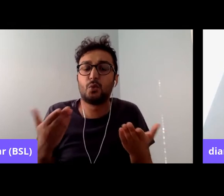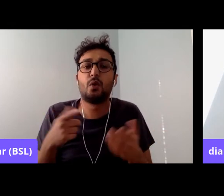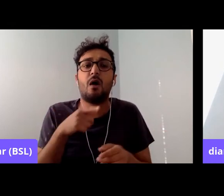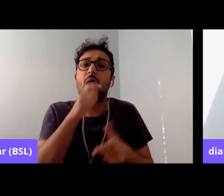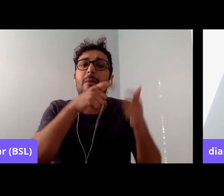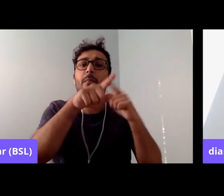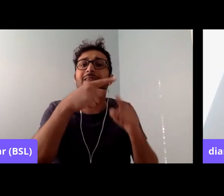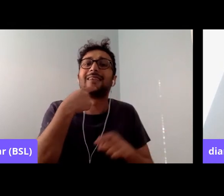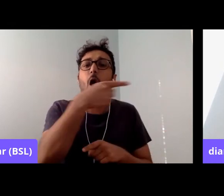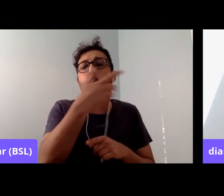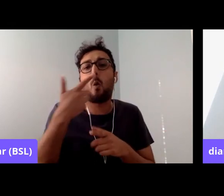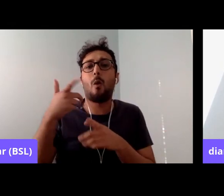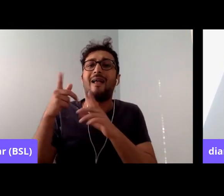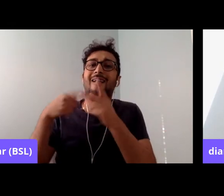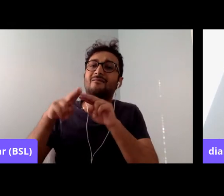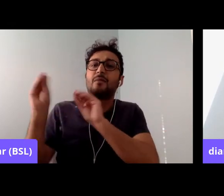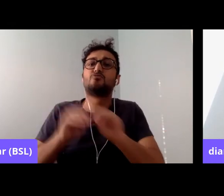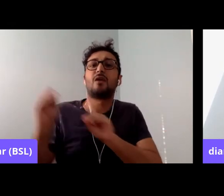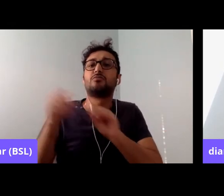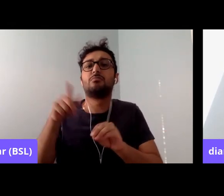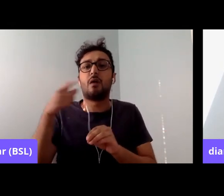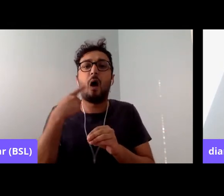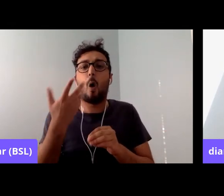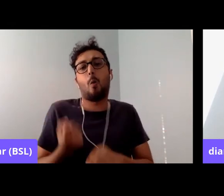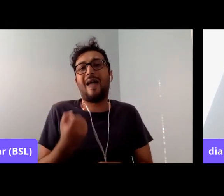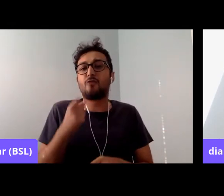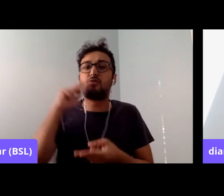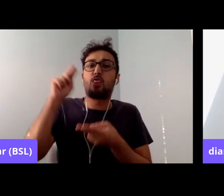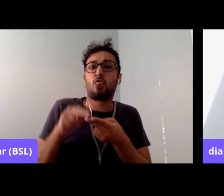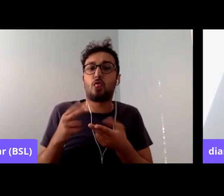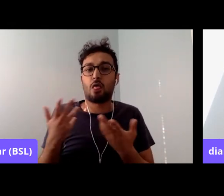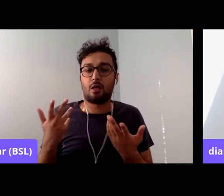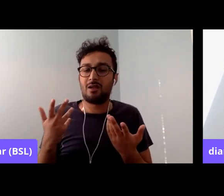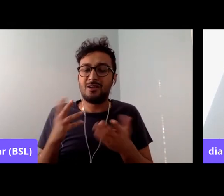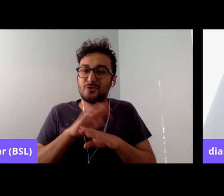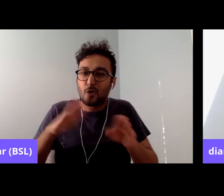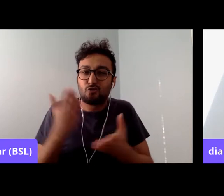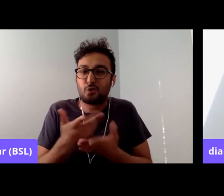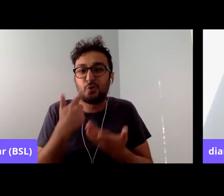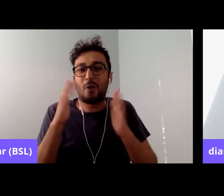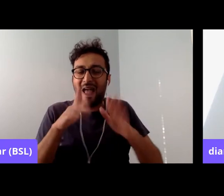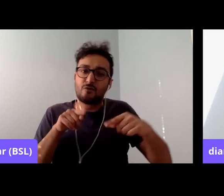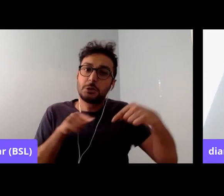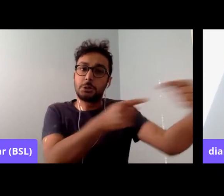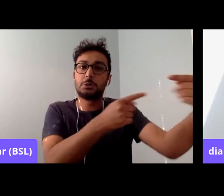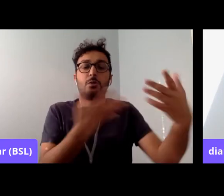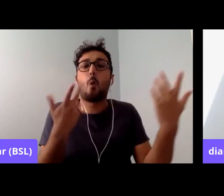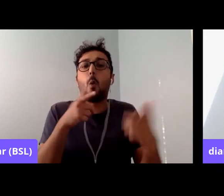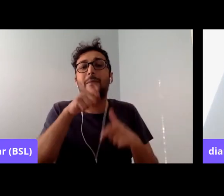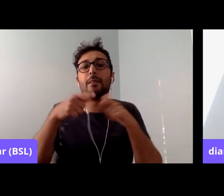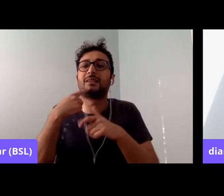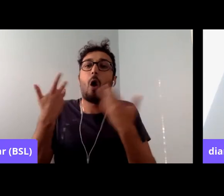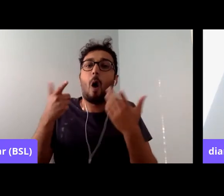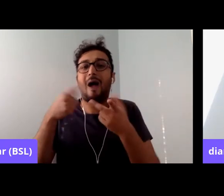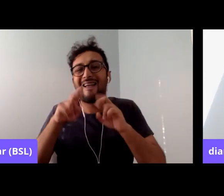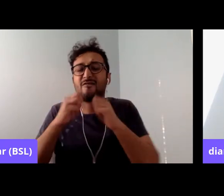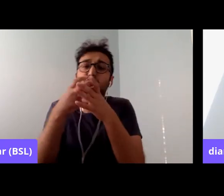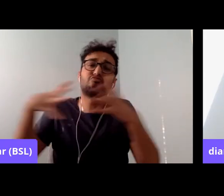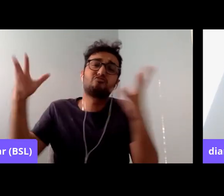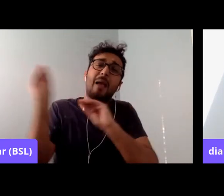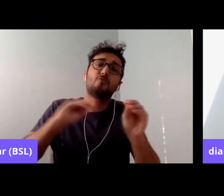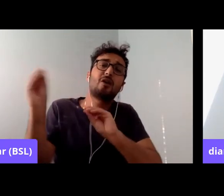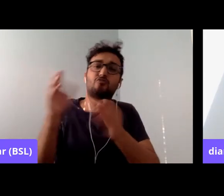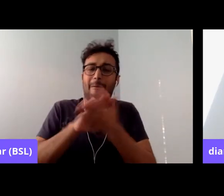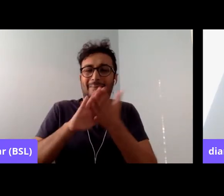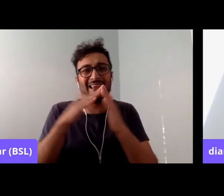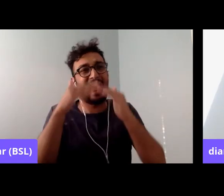or that immigrants are responsible for low-paid jobs, poor education, and bad housing. The reason